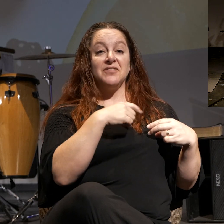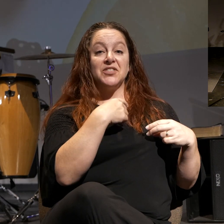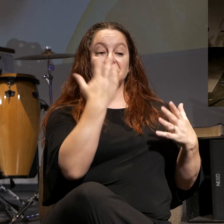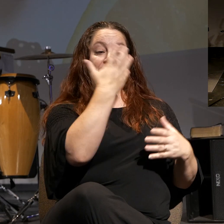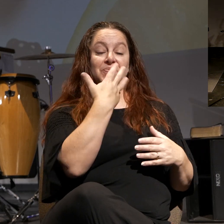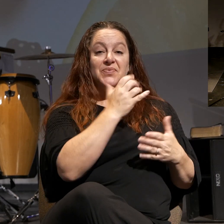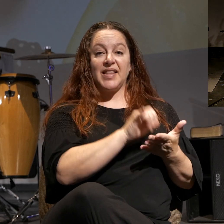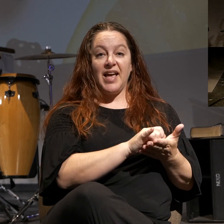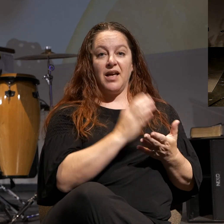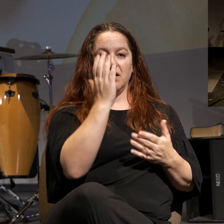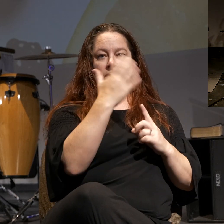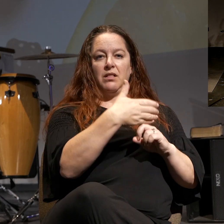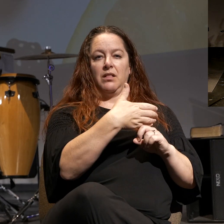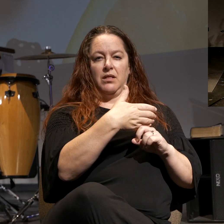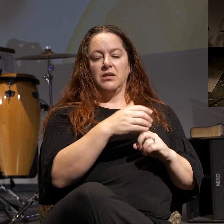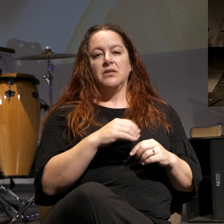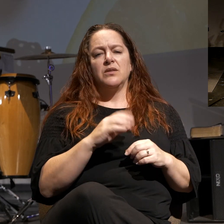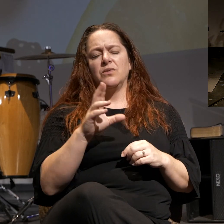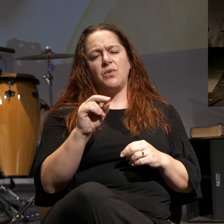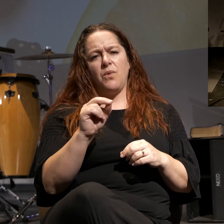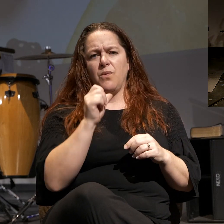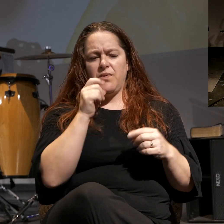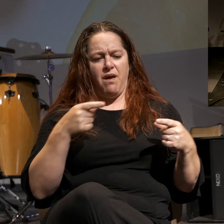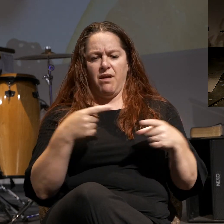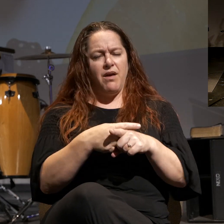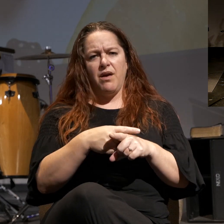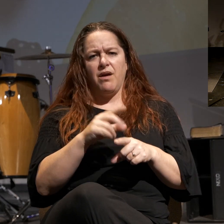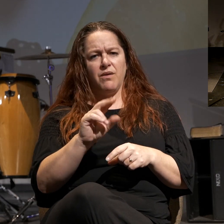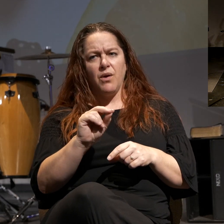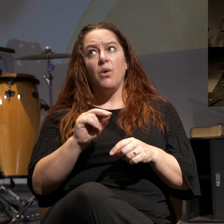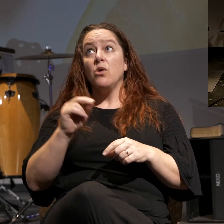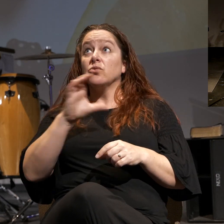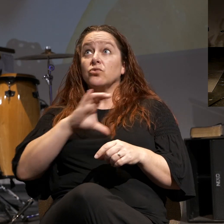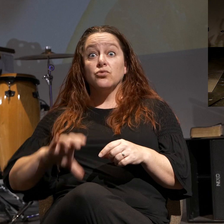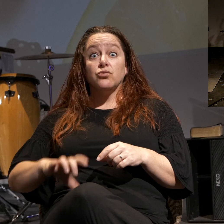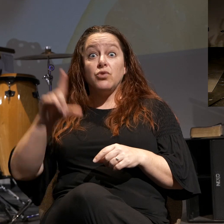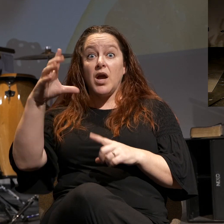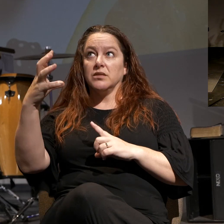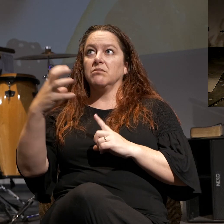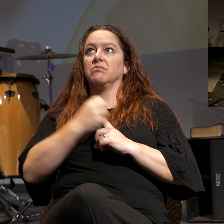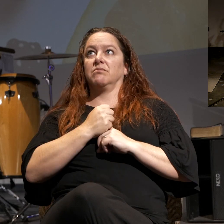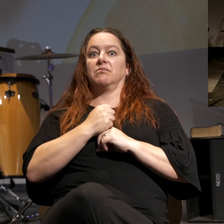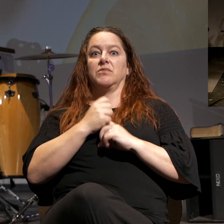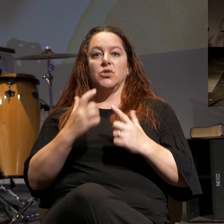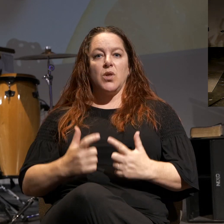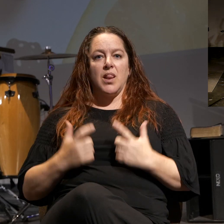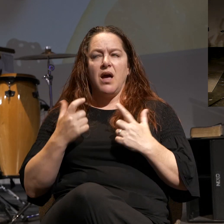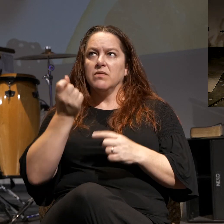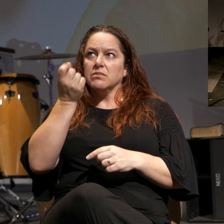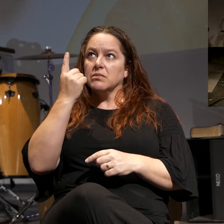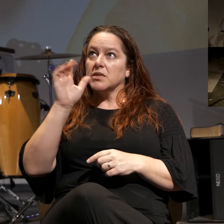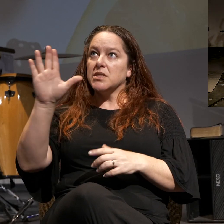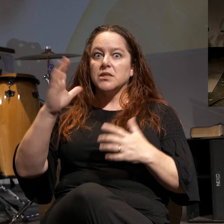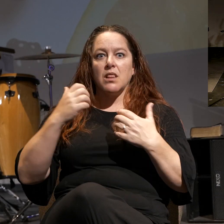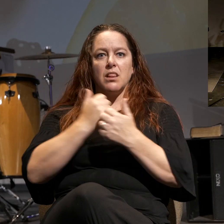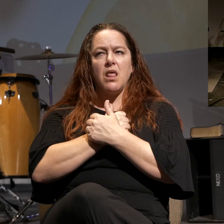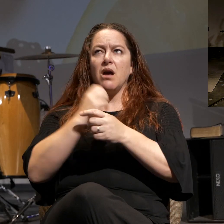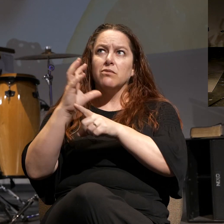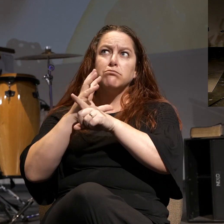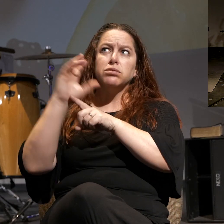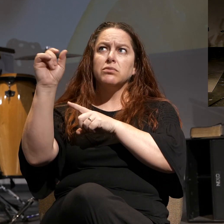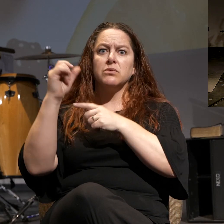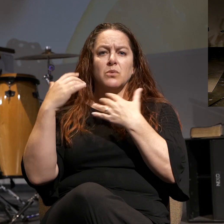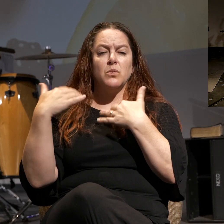You're not going to have that disparity. No, listen, when Christ gets a hold of your life, when you understand His love that is out of this world,